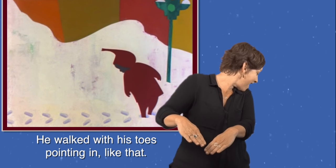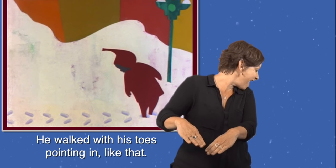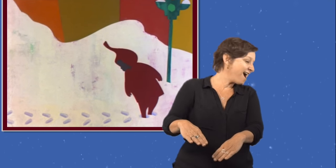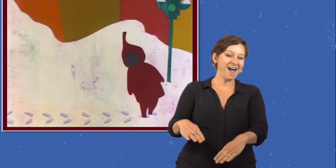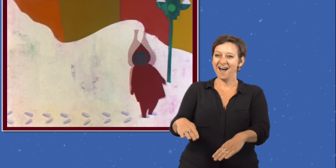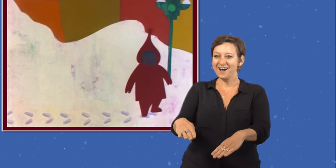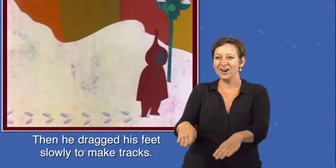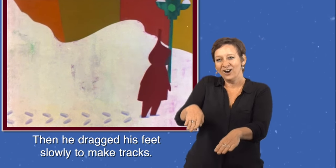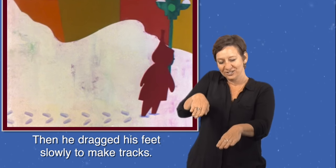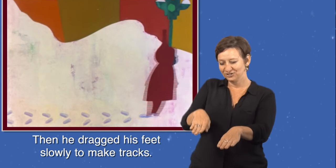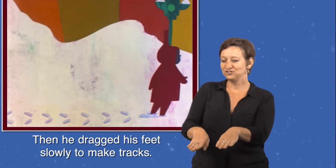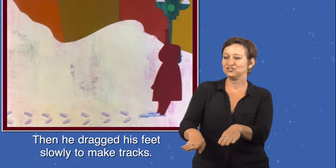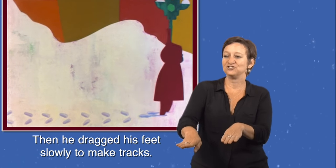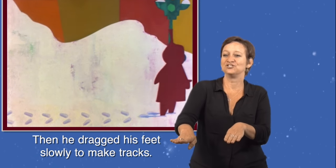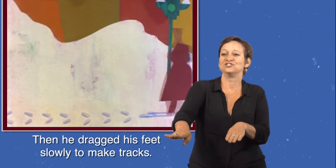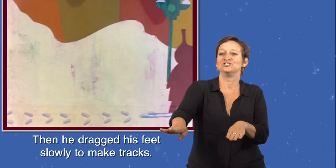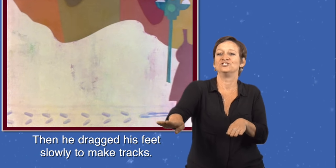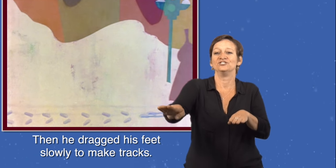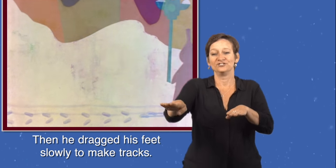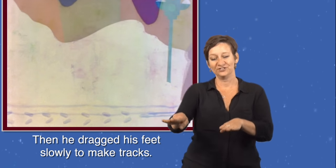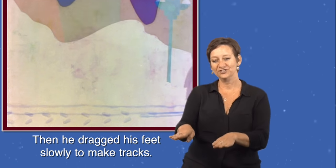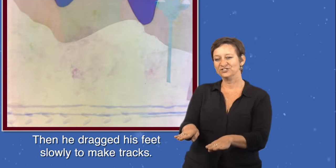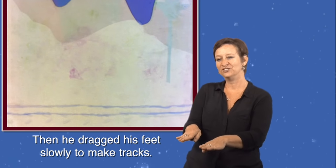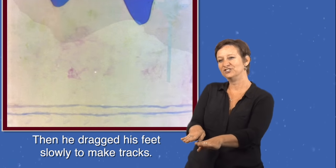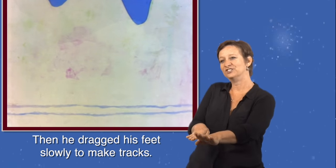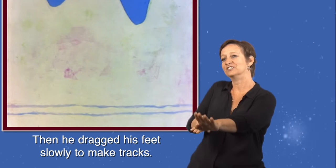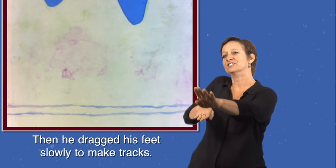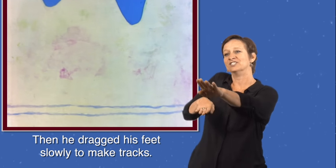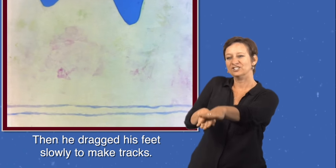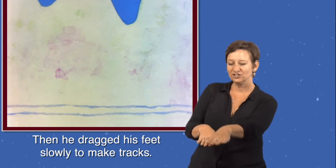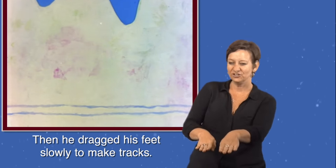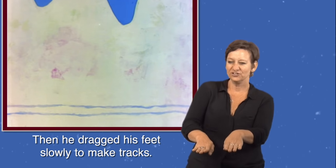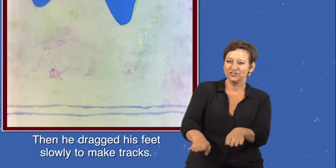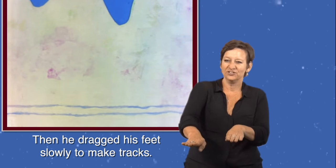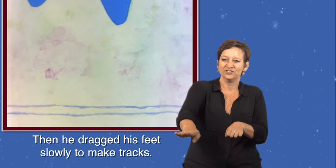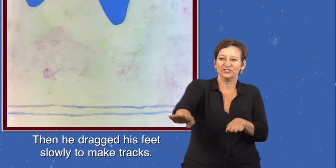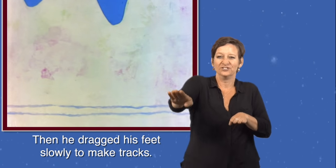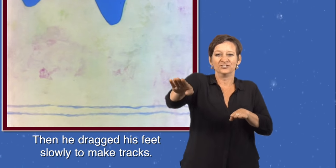Then he dragged his feet slowly to make tracks.